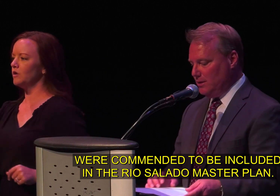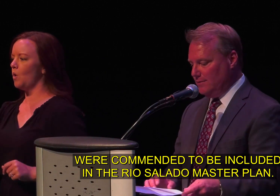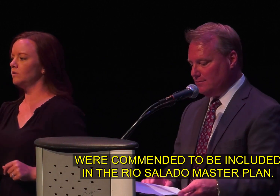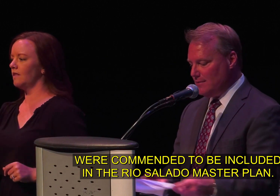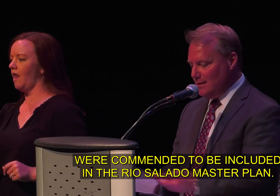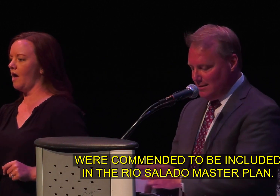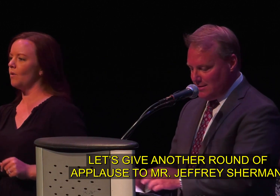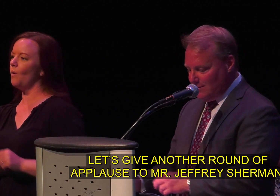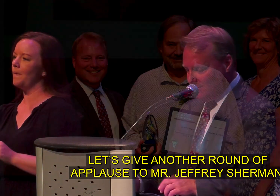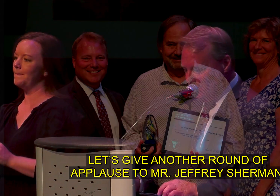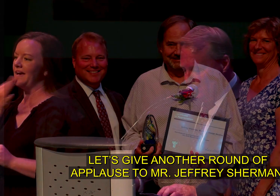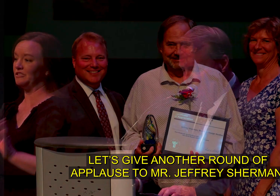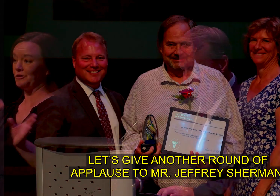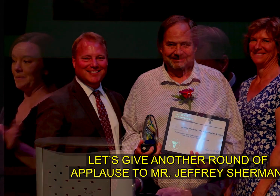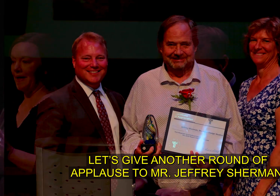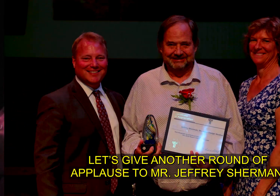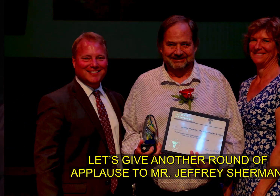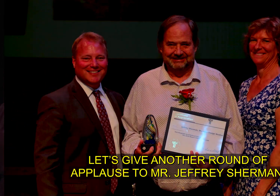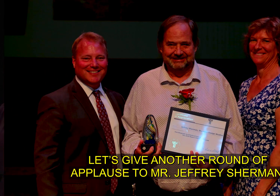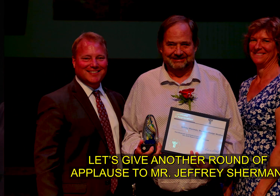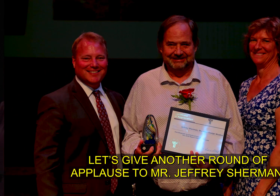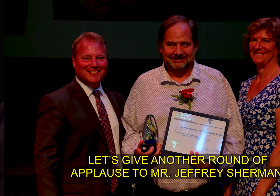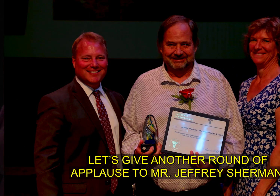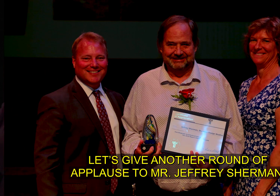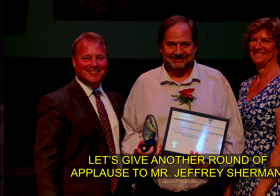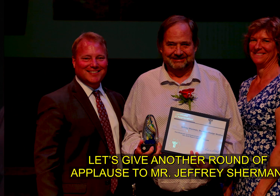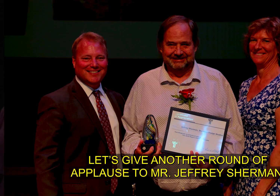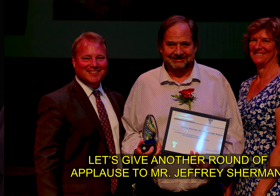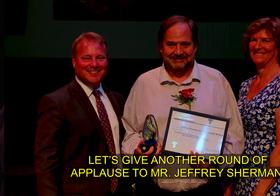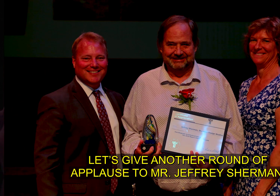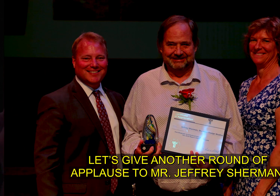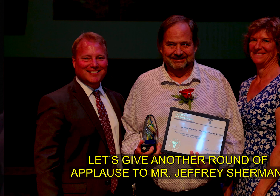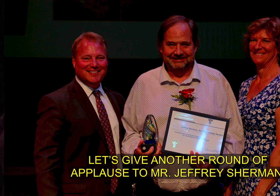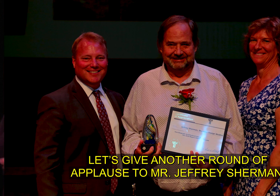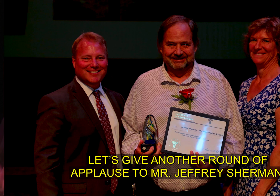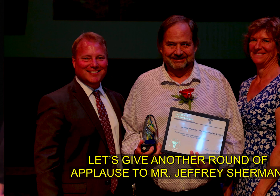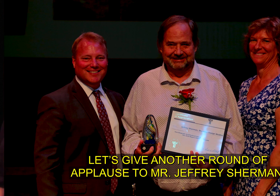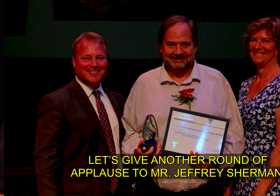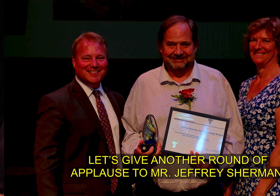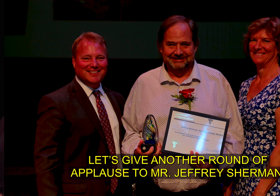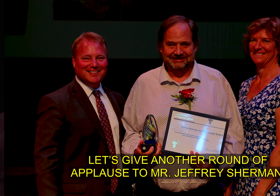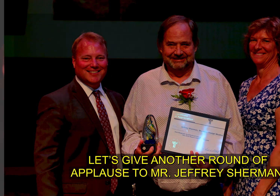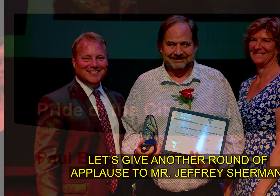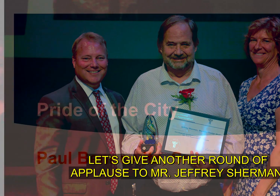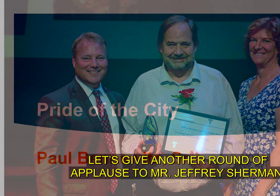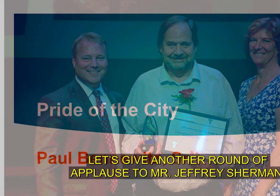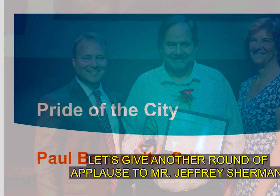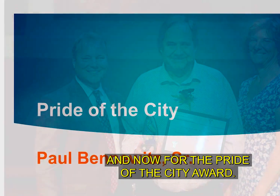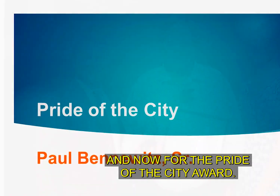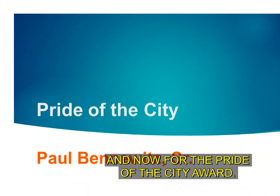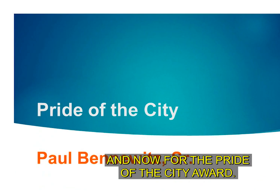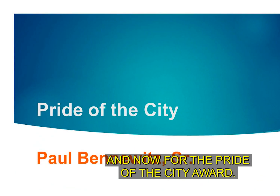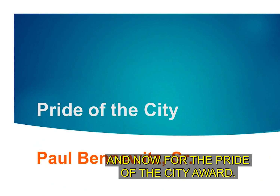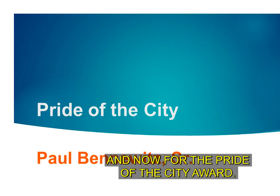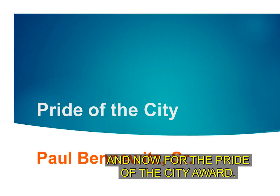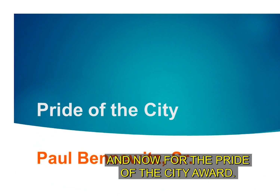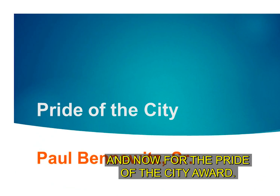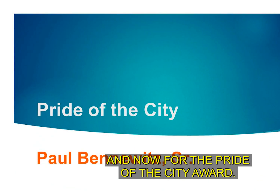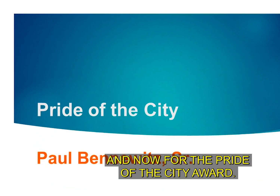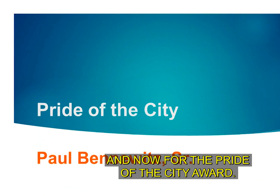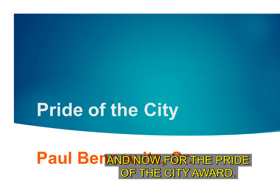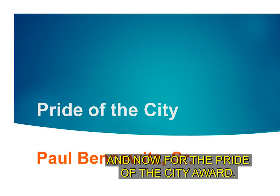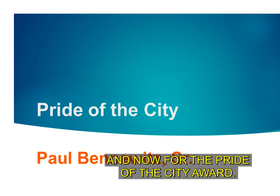master plan let's give him a round of applause to mr jeffrey sherman thank you and now